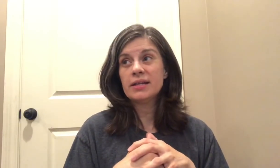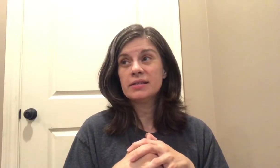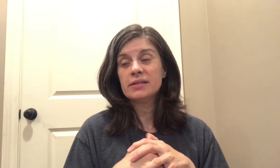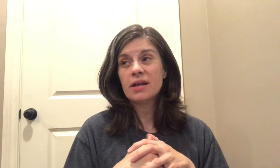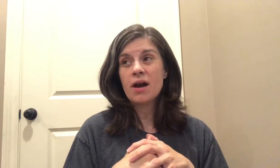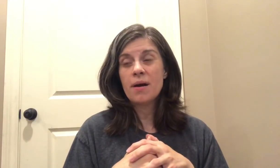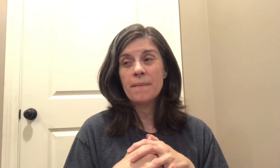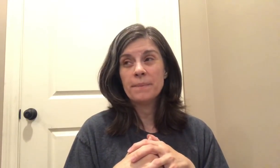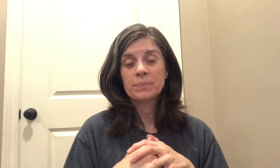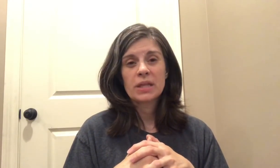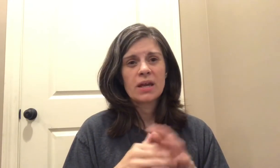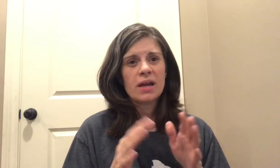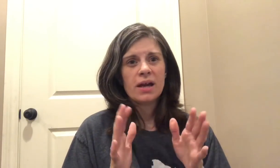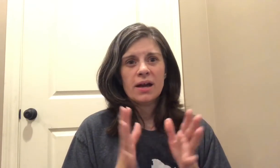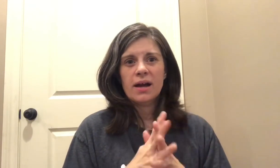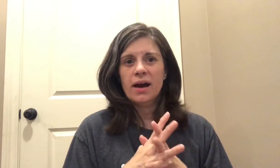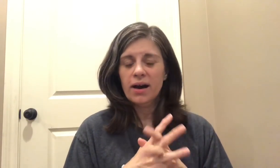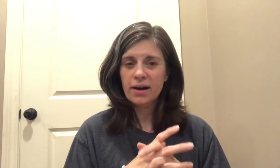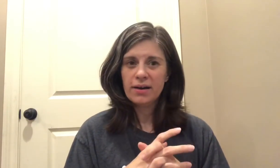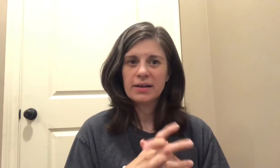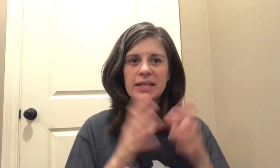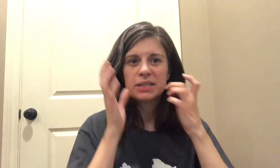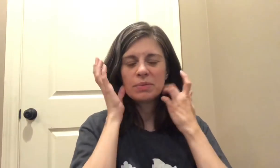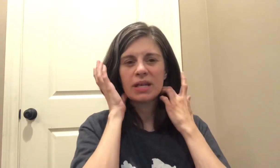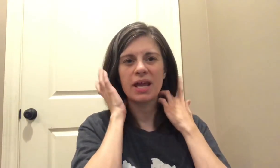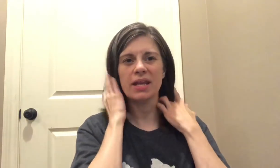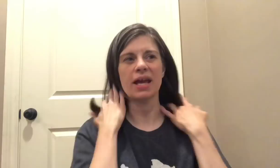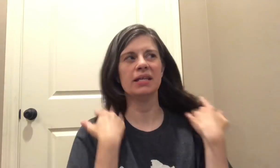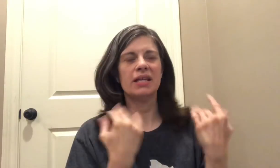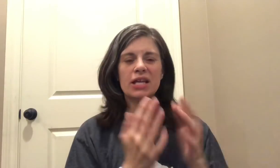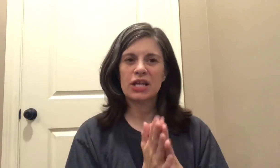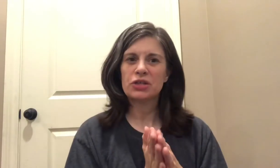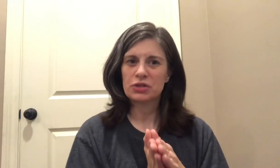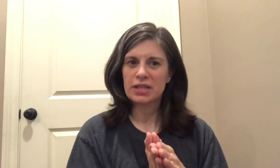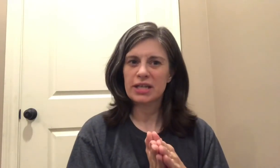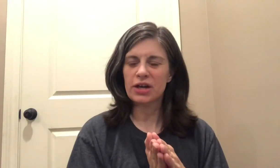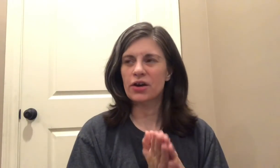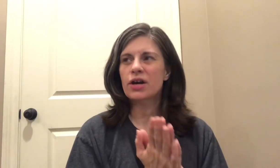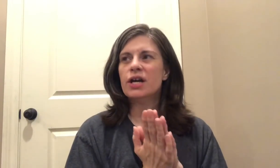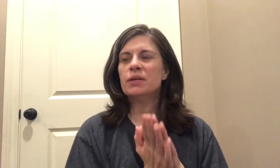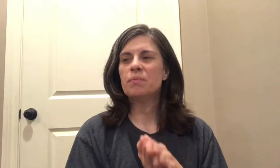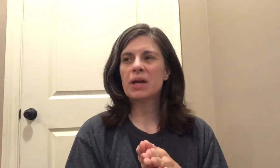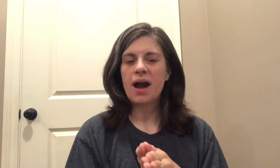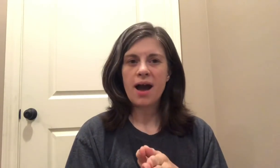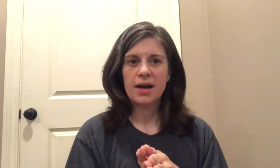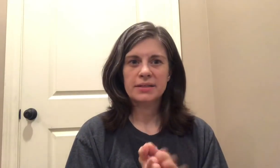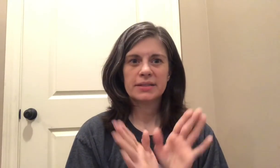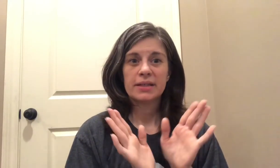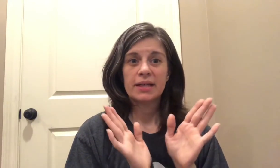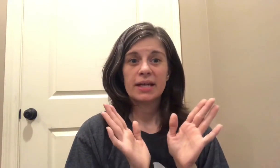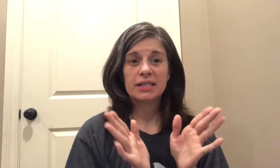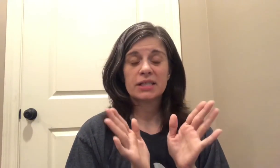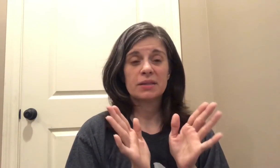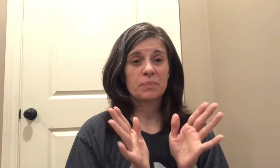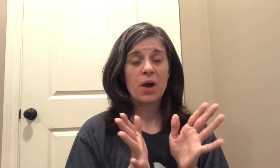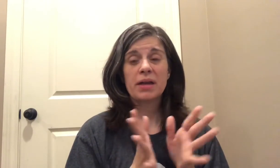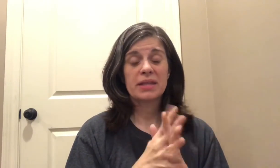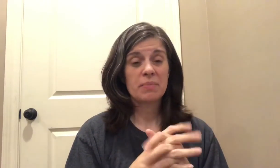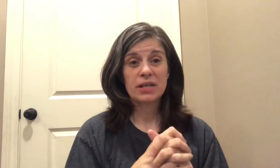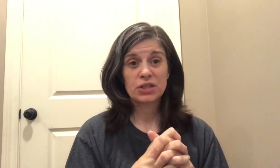it has been an interesting year because it's probably the best